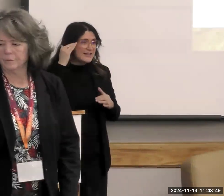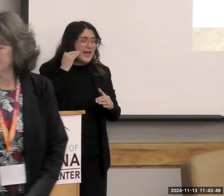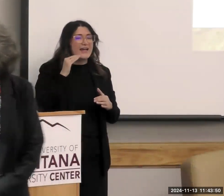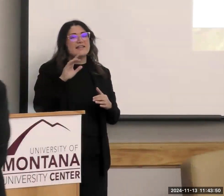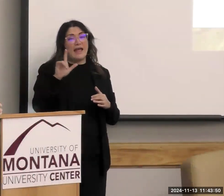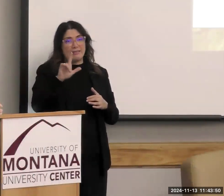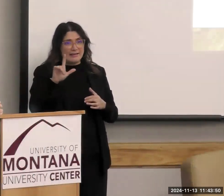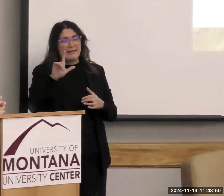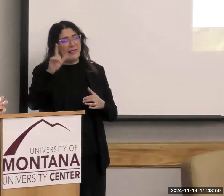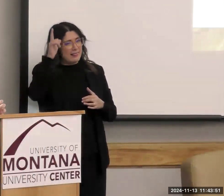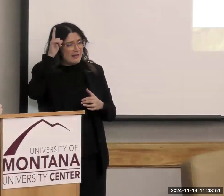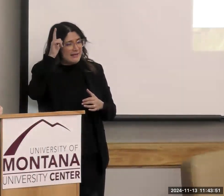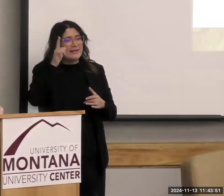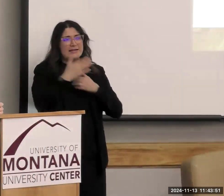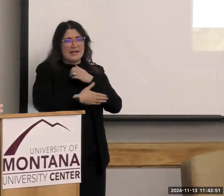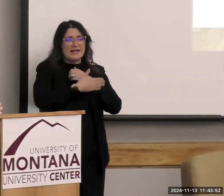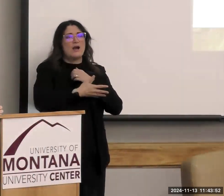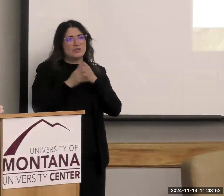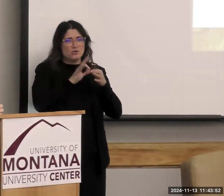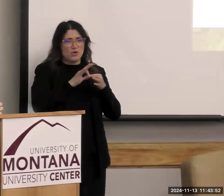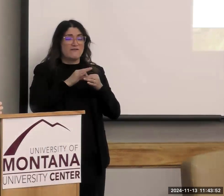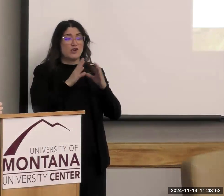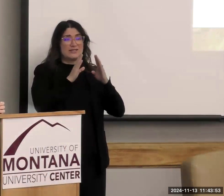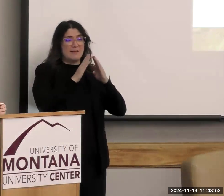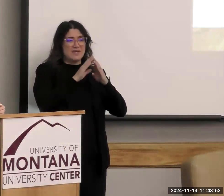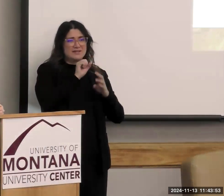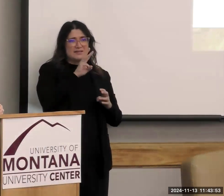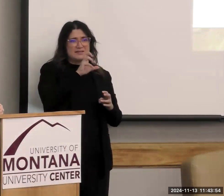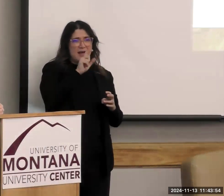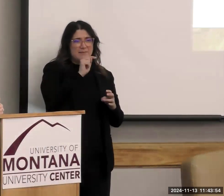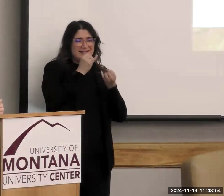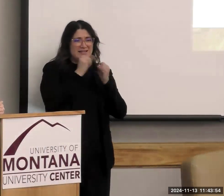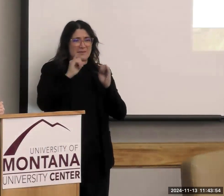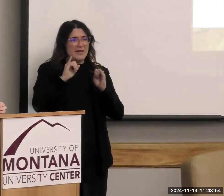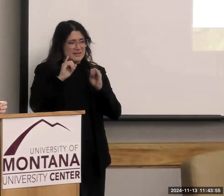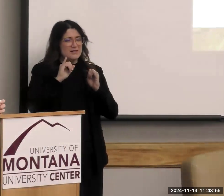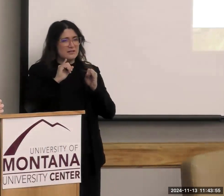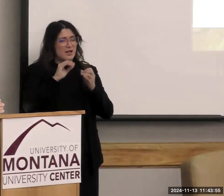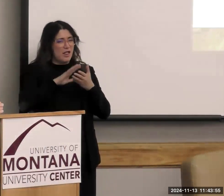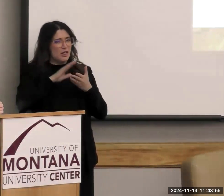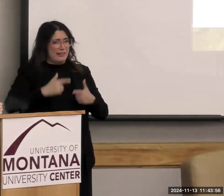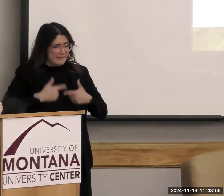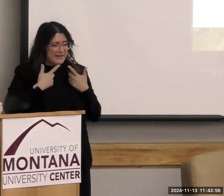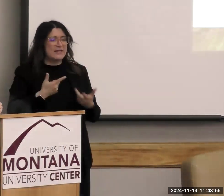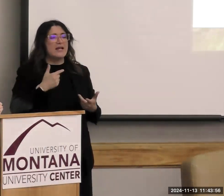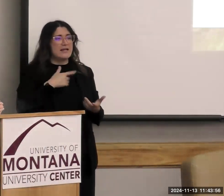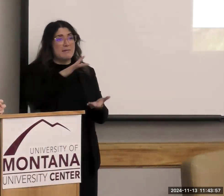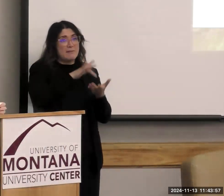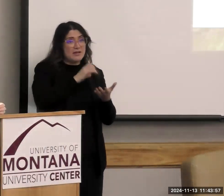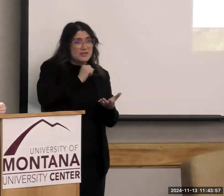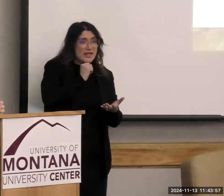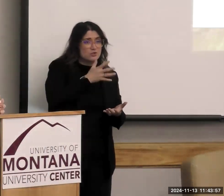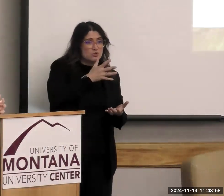Summit Independent Living. And I am a middle-aged white woman with blonde hair. And I,